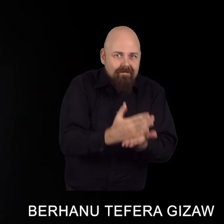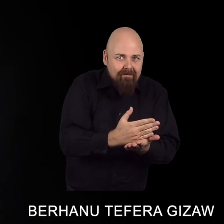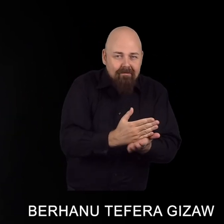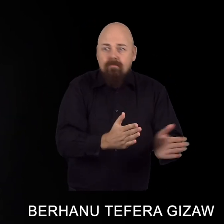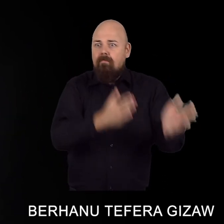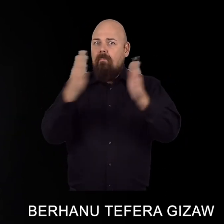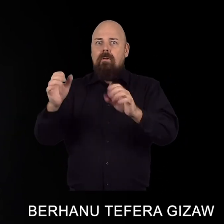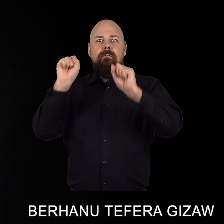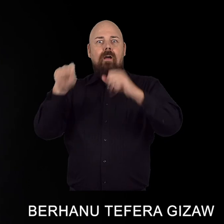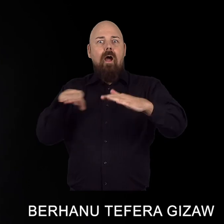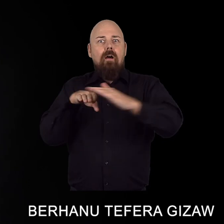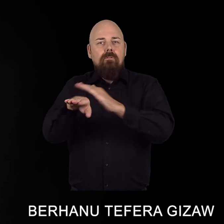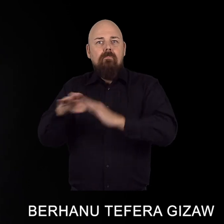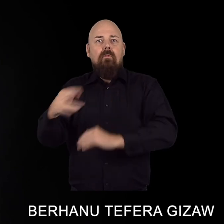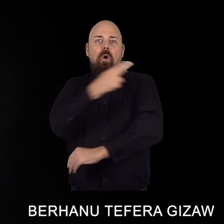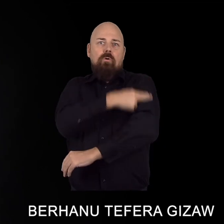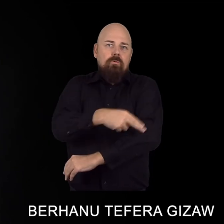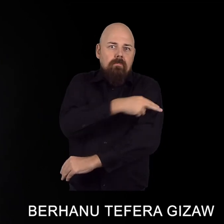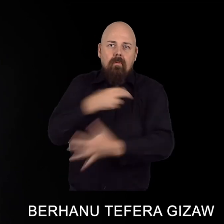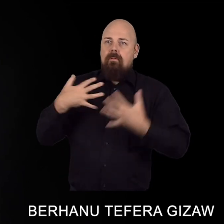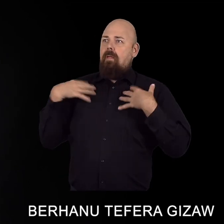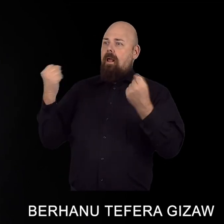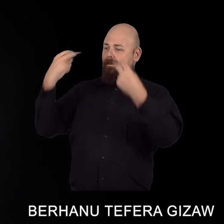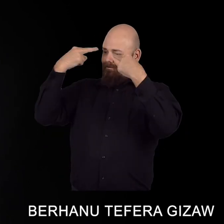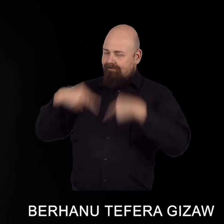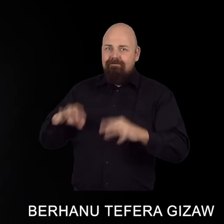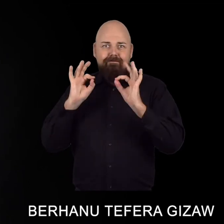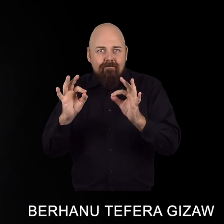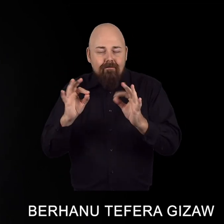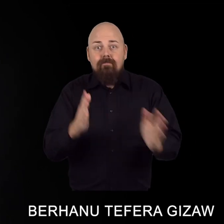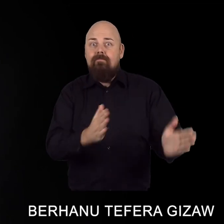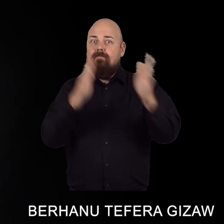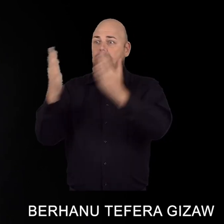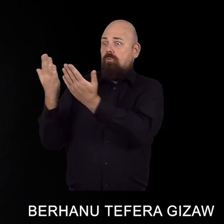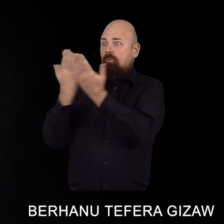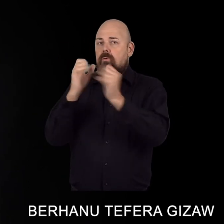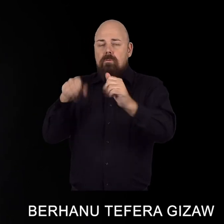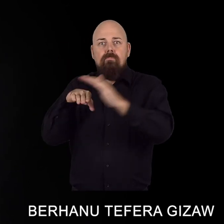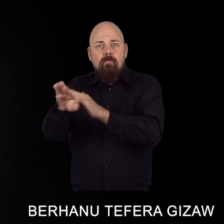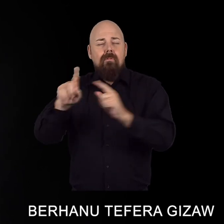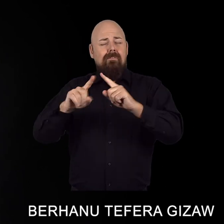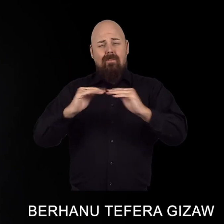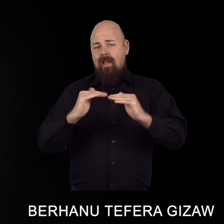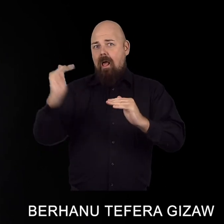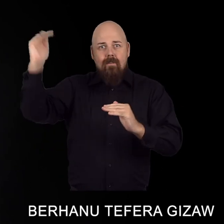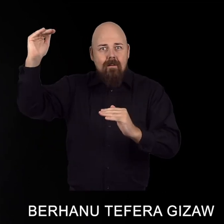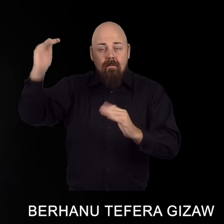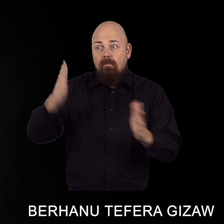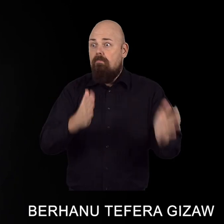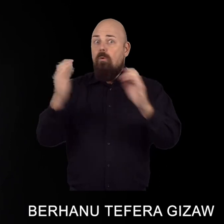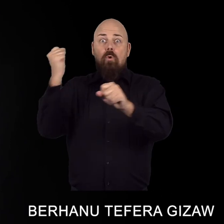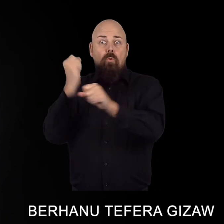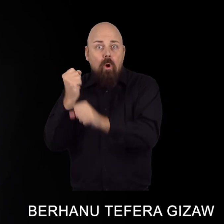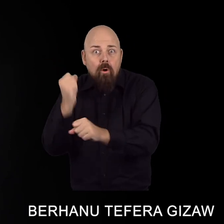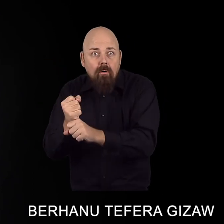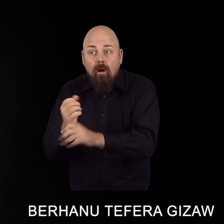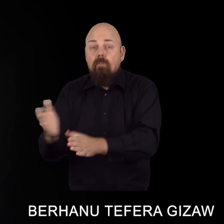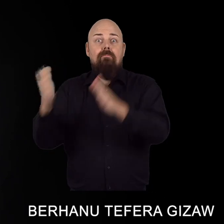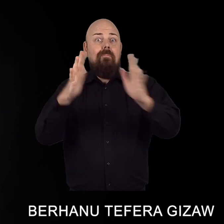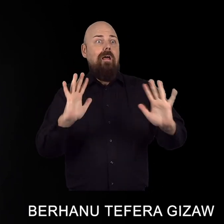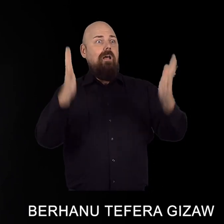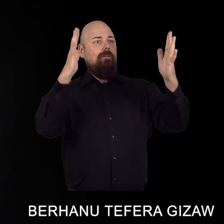lifted out of poverty, have access to universal healthcare, have the right to participate in inclusive education at all levels,